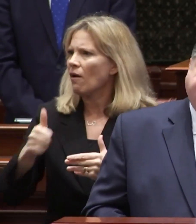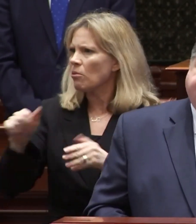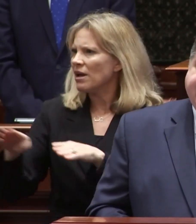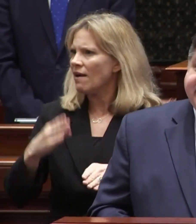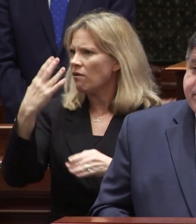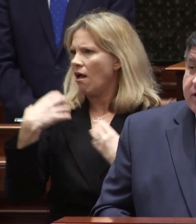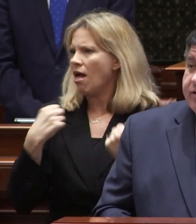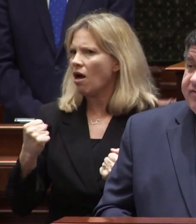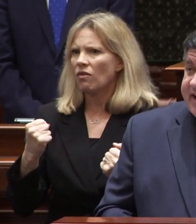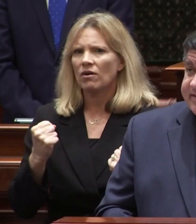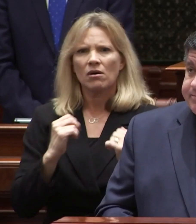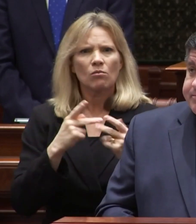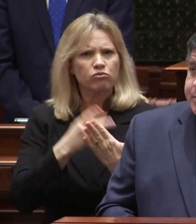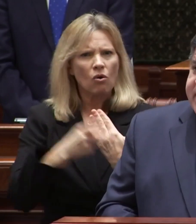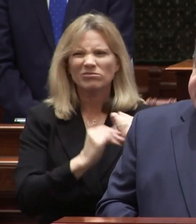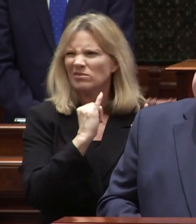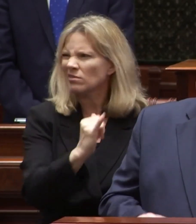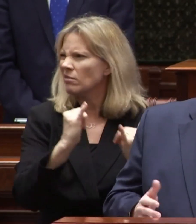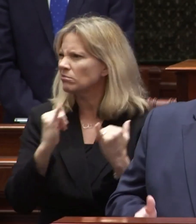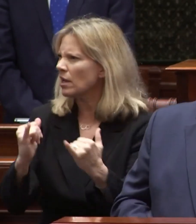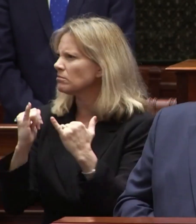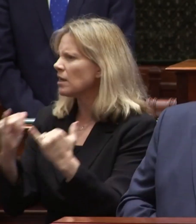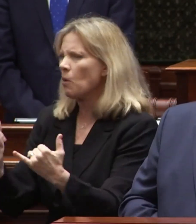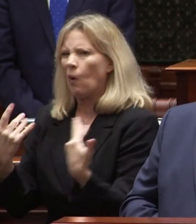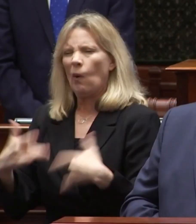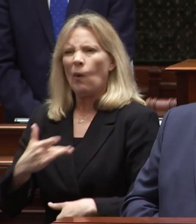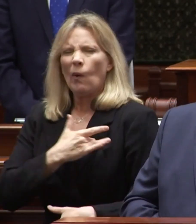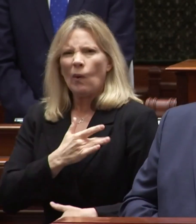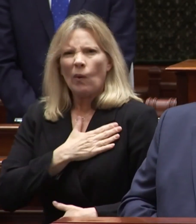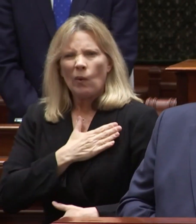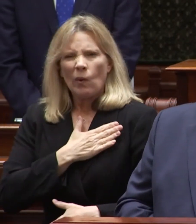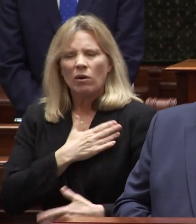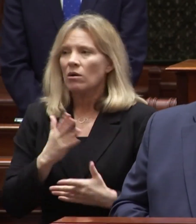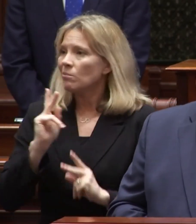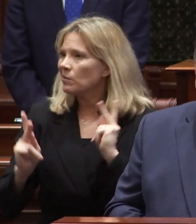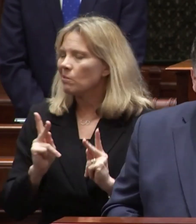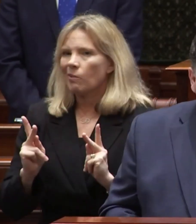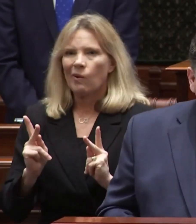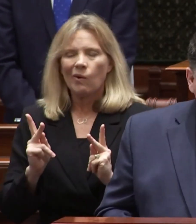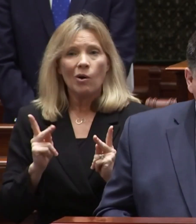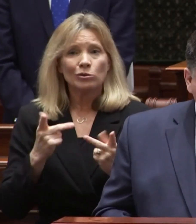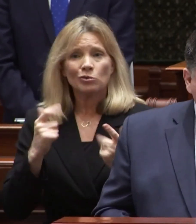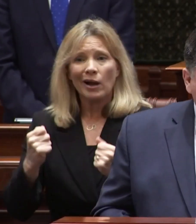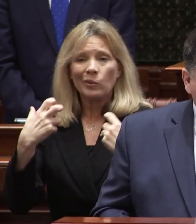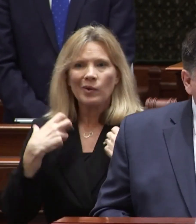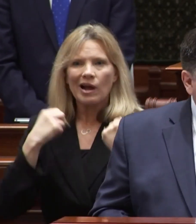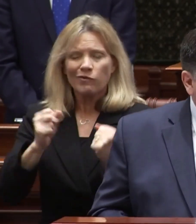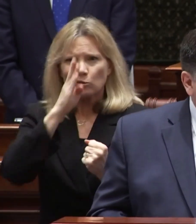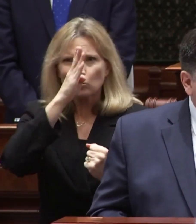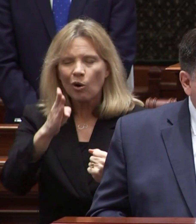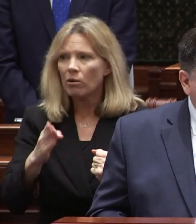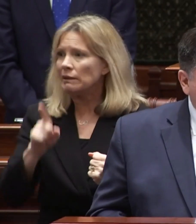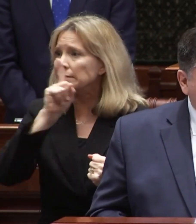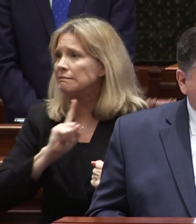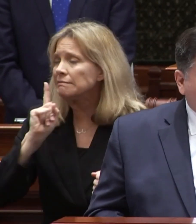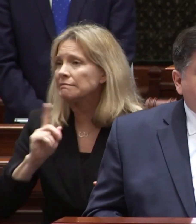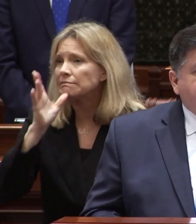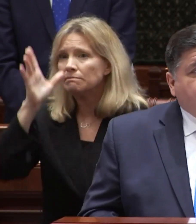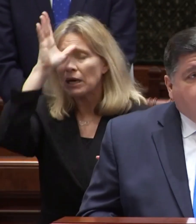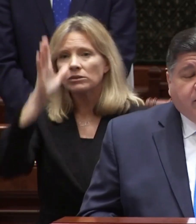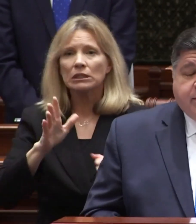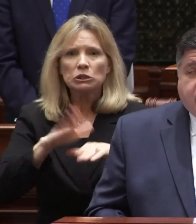providers faced a similar fate it was heartbreaking people on their way to recovery single parents